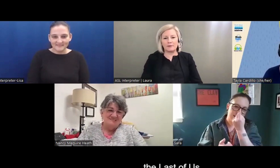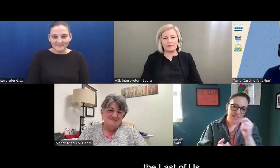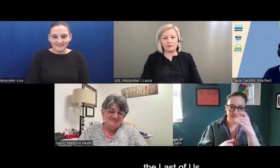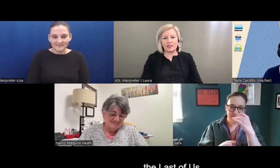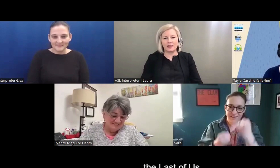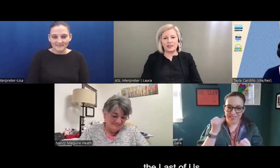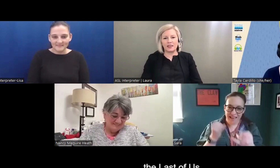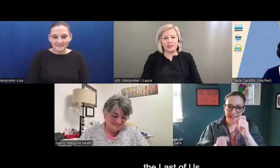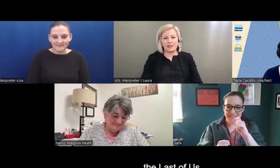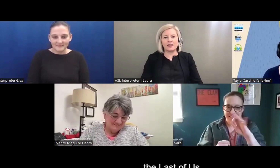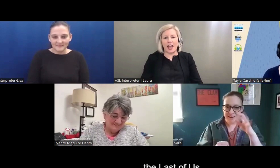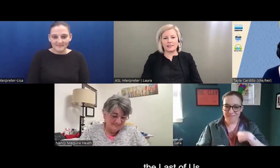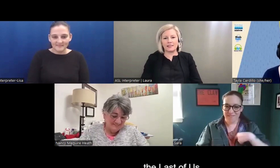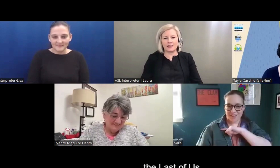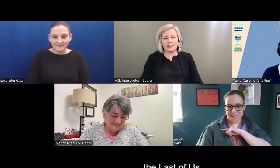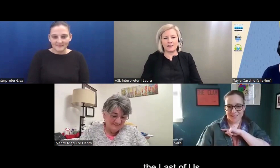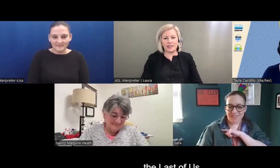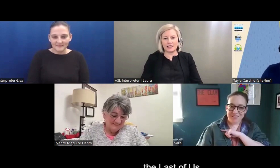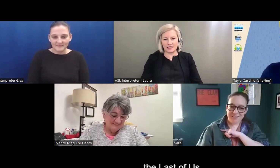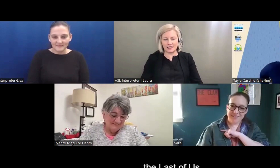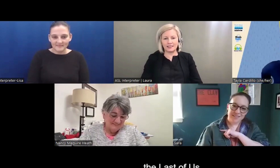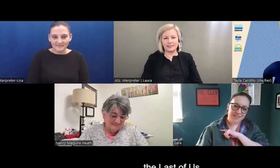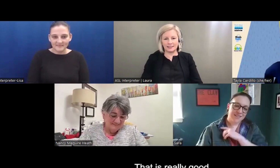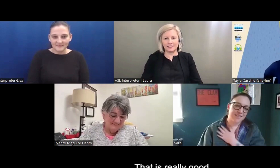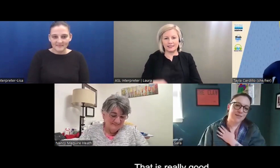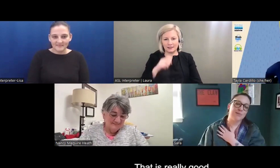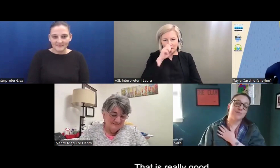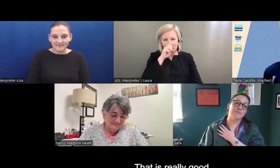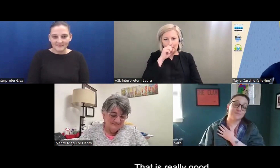The Last of Us.